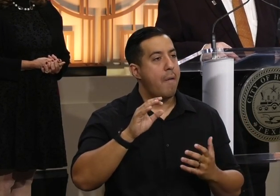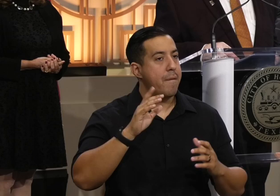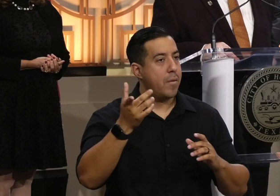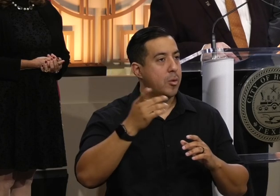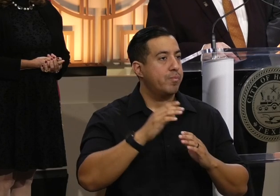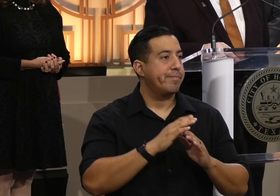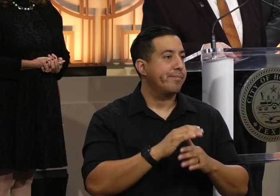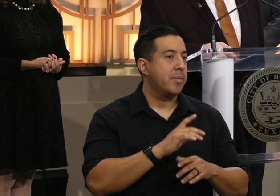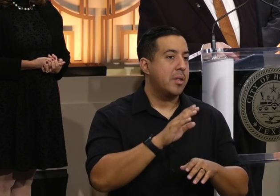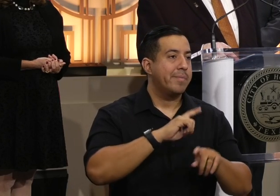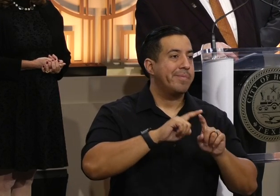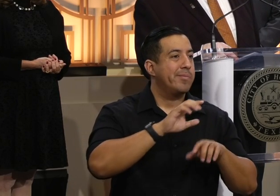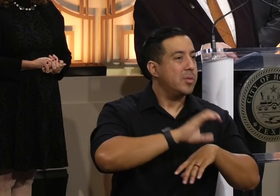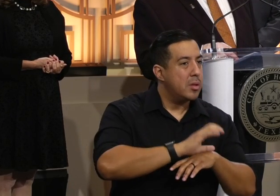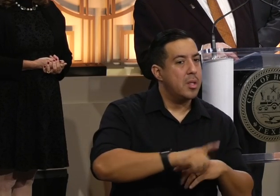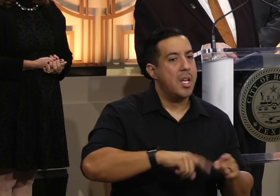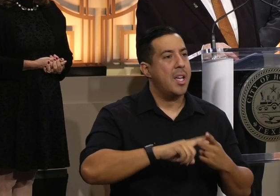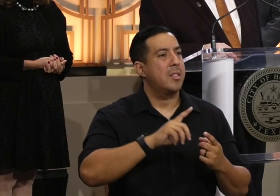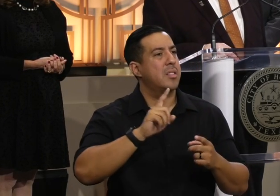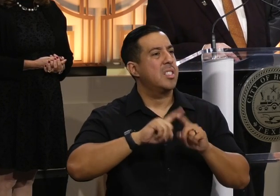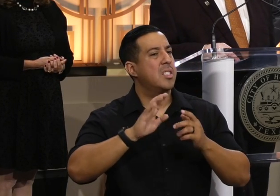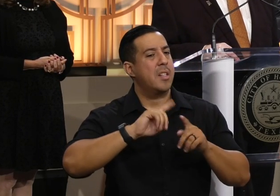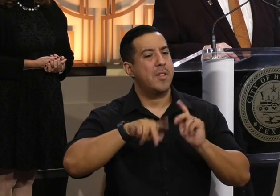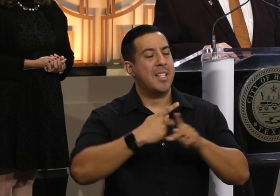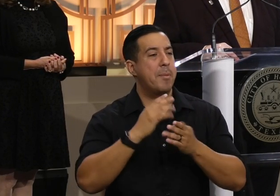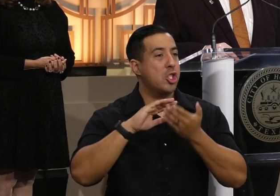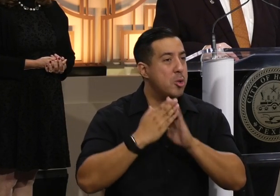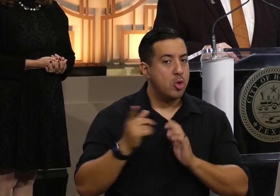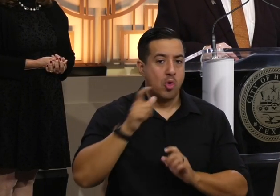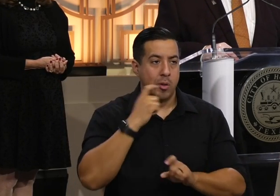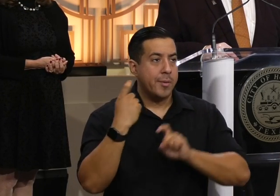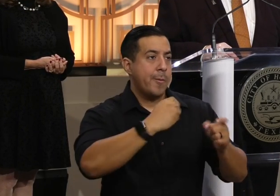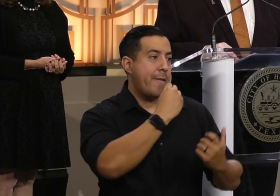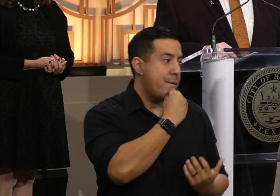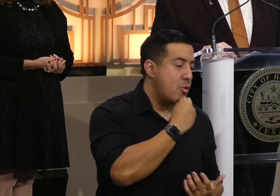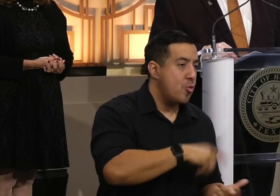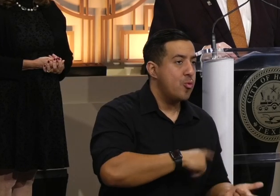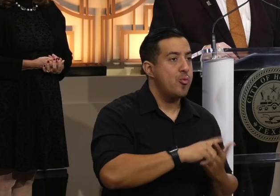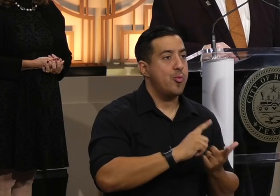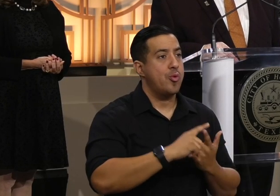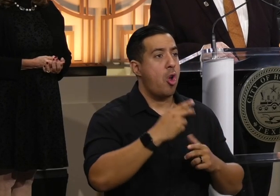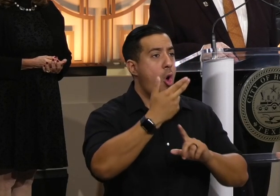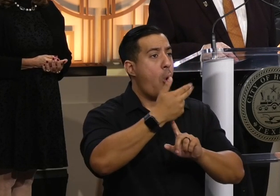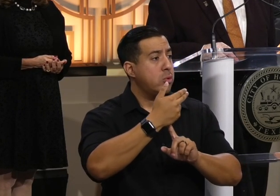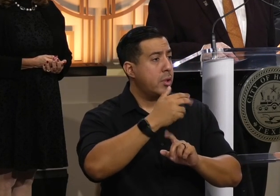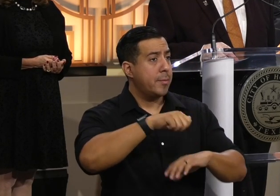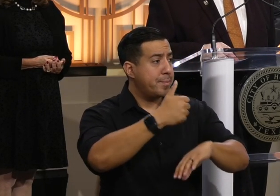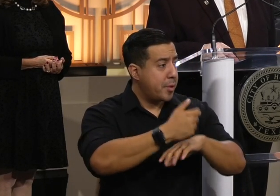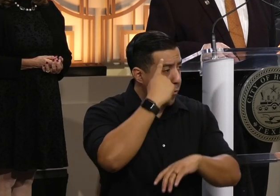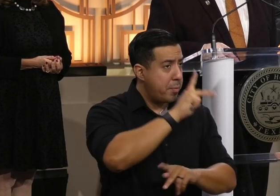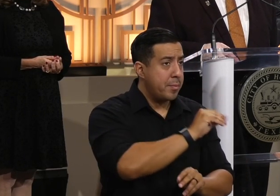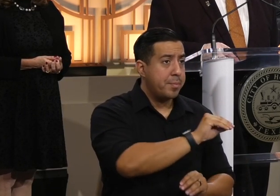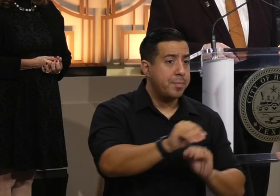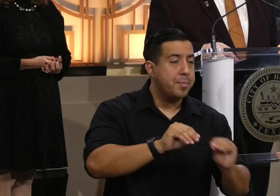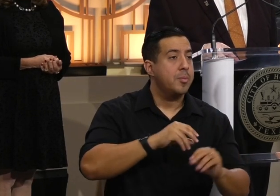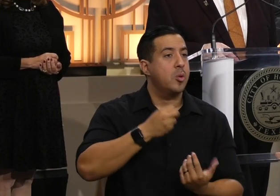communities who are doing very special things, donating food, donating hotel rooms to help us get folks settled, and to